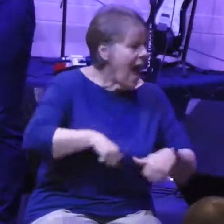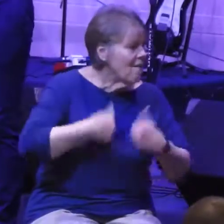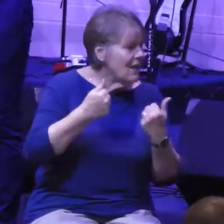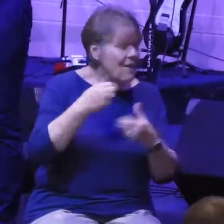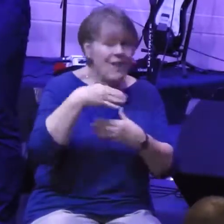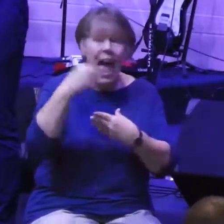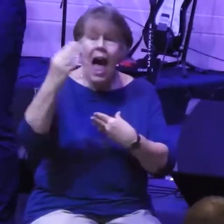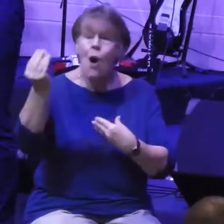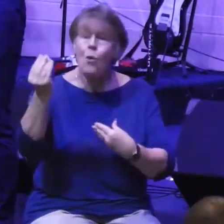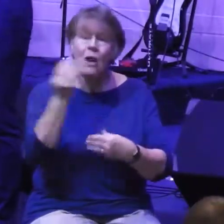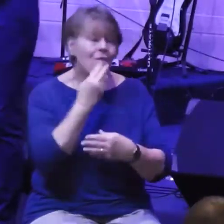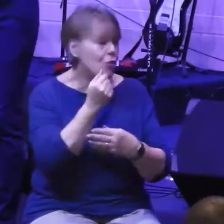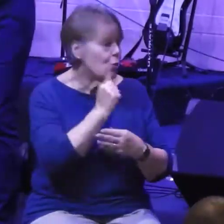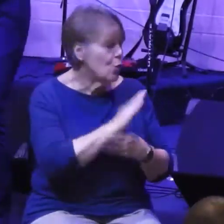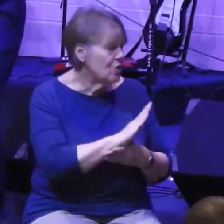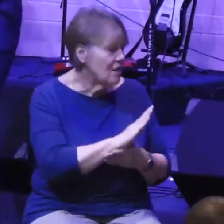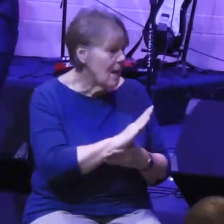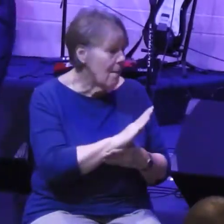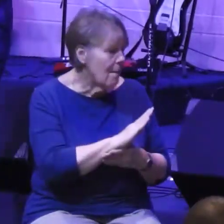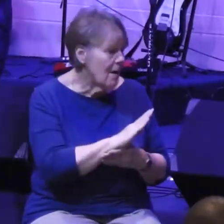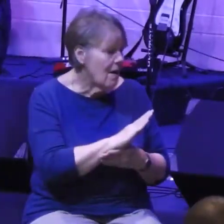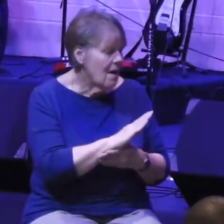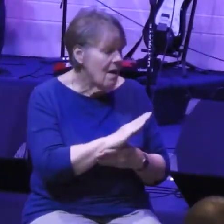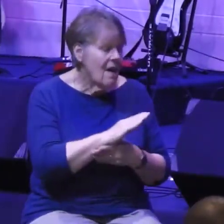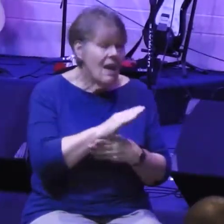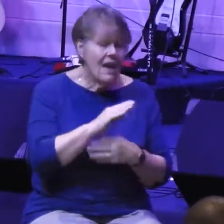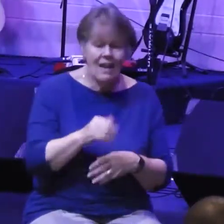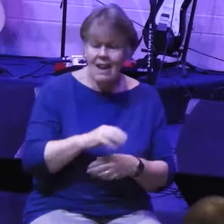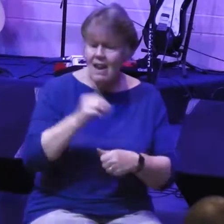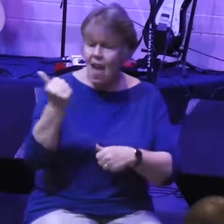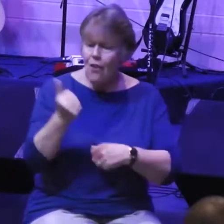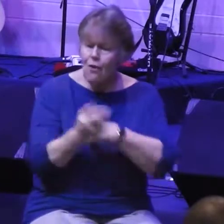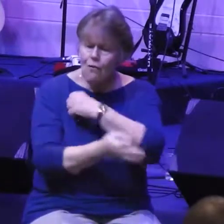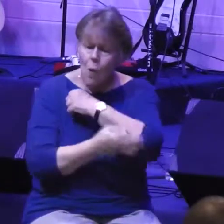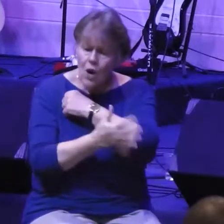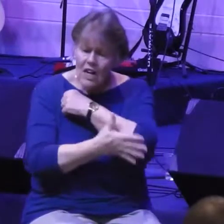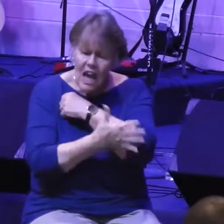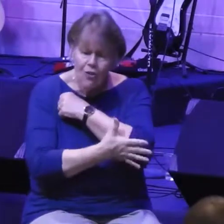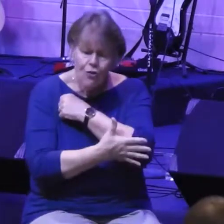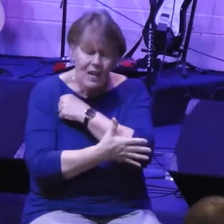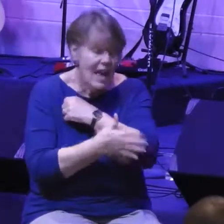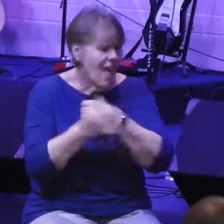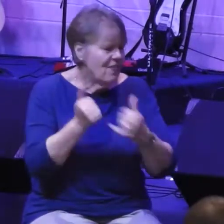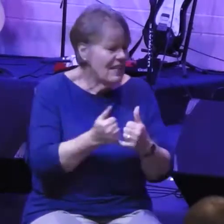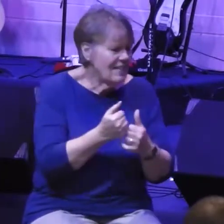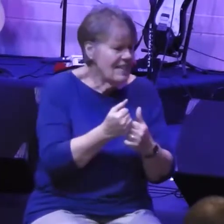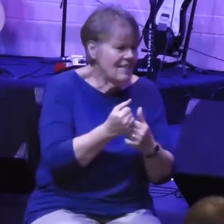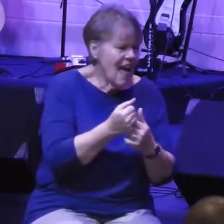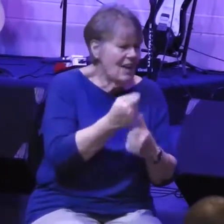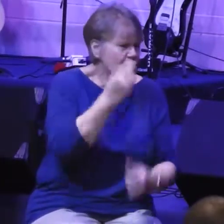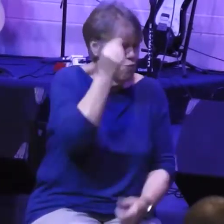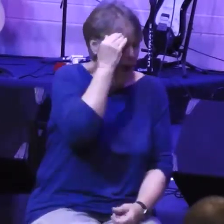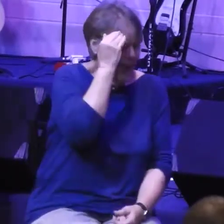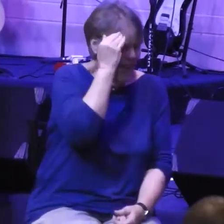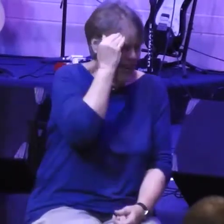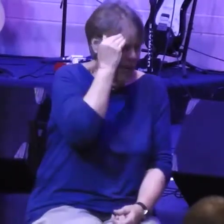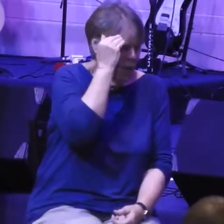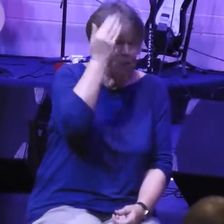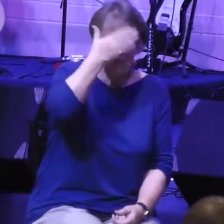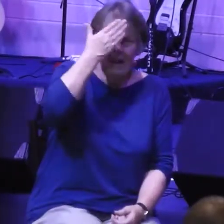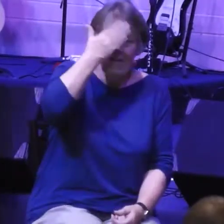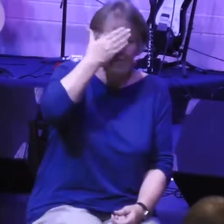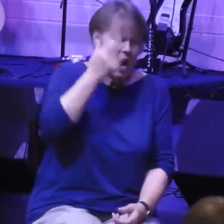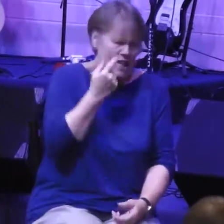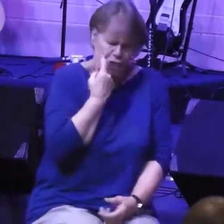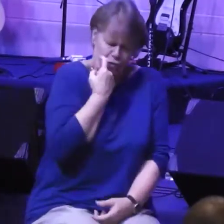Jerusalem. This is very close in your mind and you're part of this group of people that has now just returned to Jerusalem. You've just